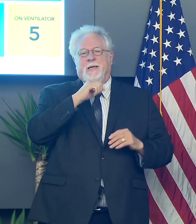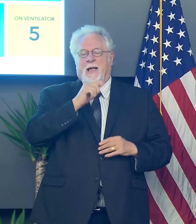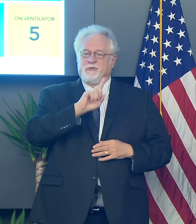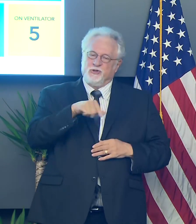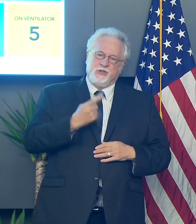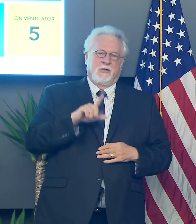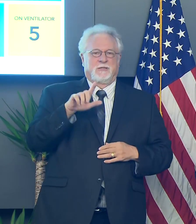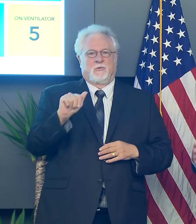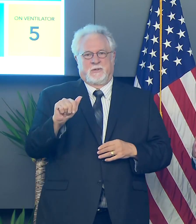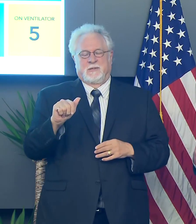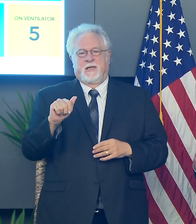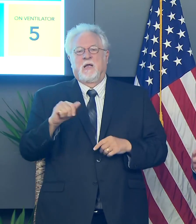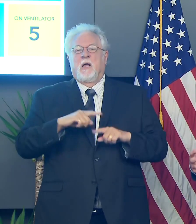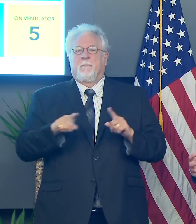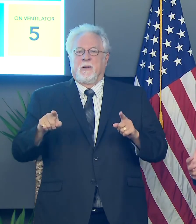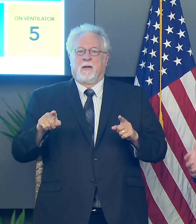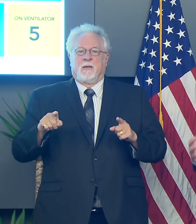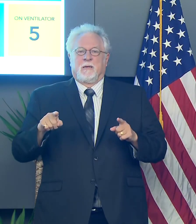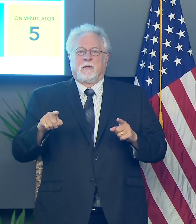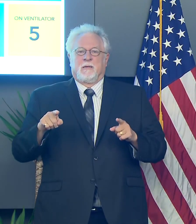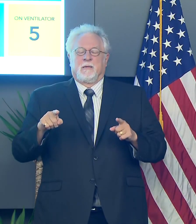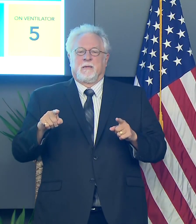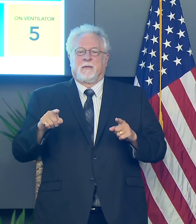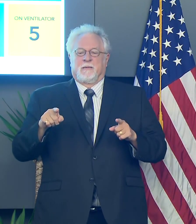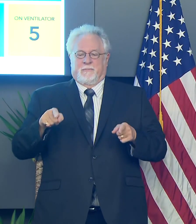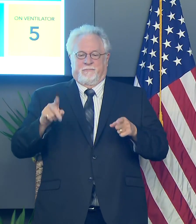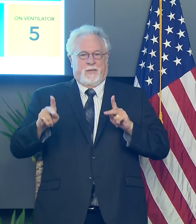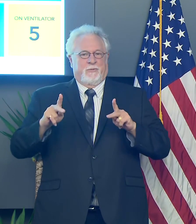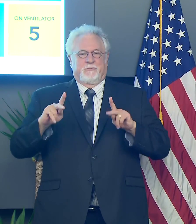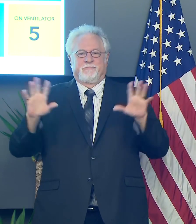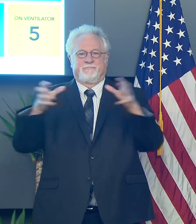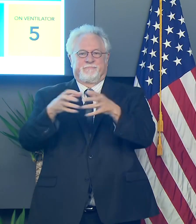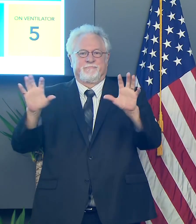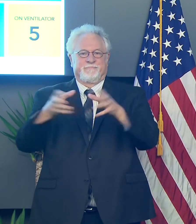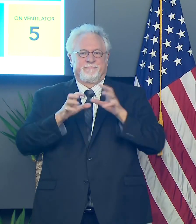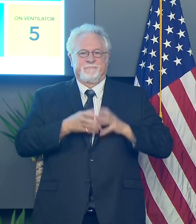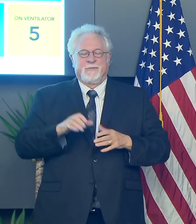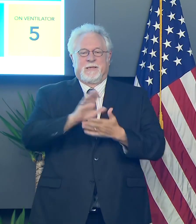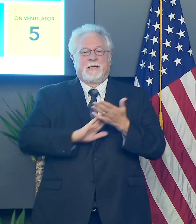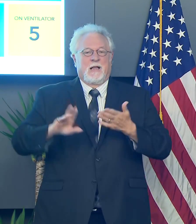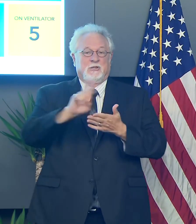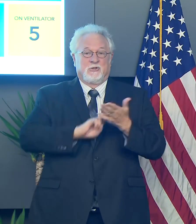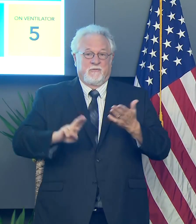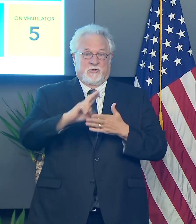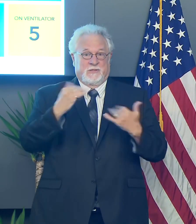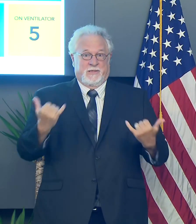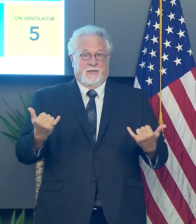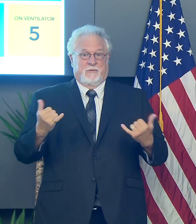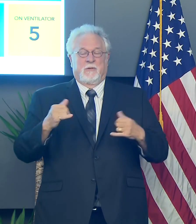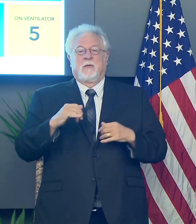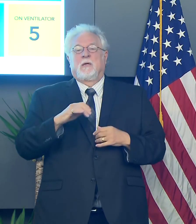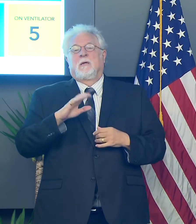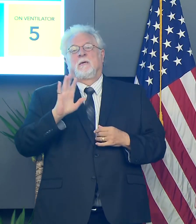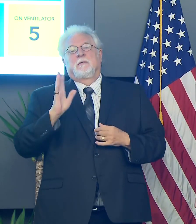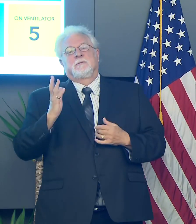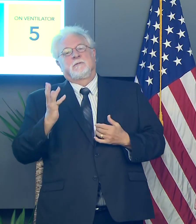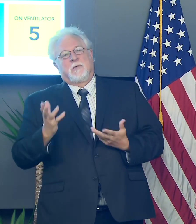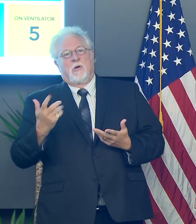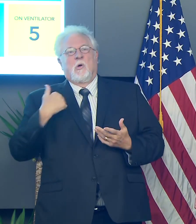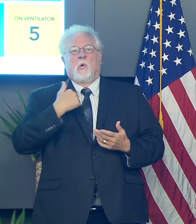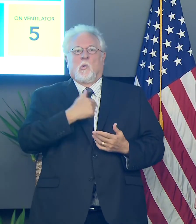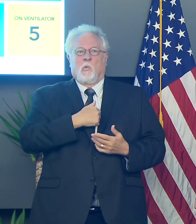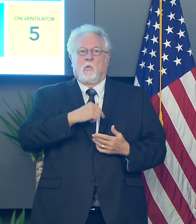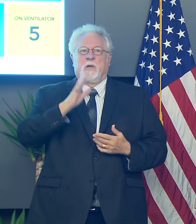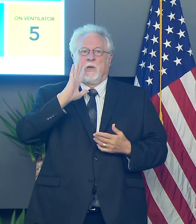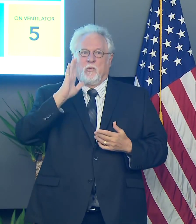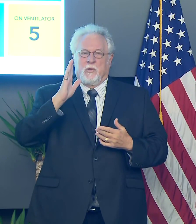unique to Louisiana. But those are the individuals who are coming together on our college campuses, uh, now. Uh, so, so we will,